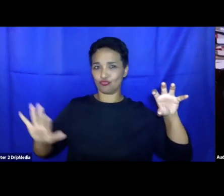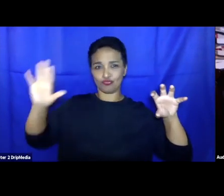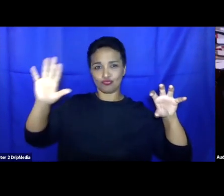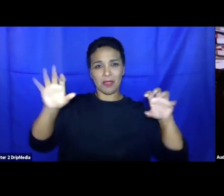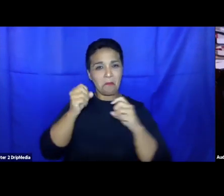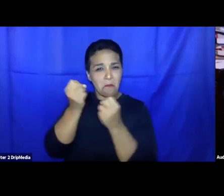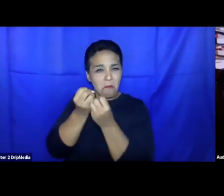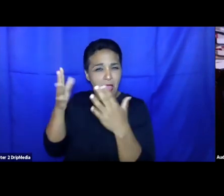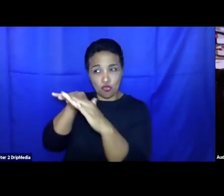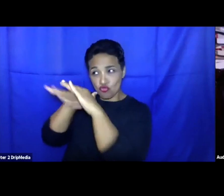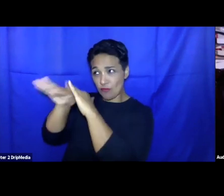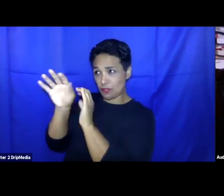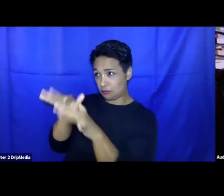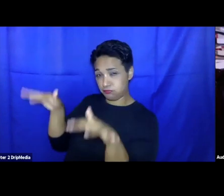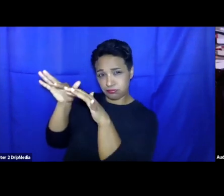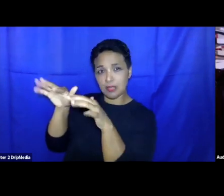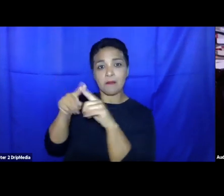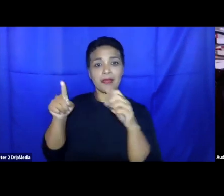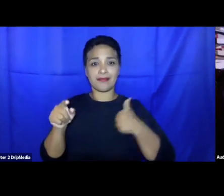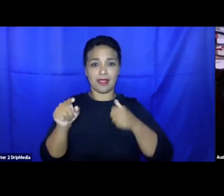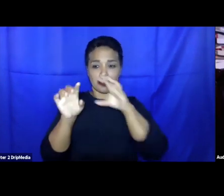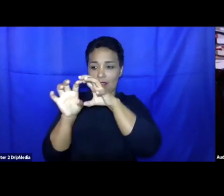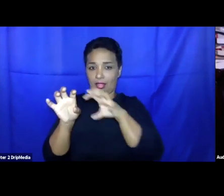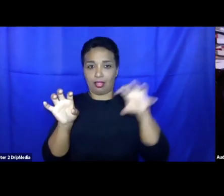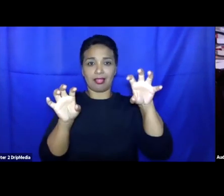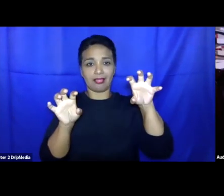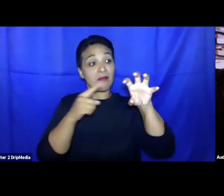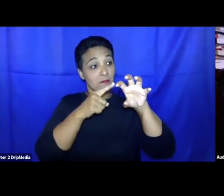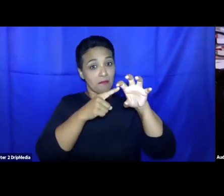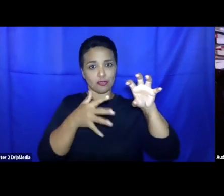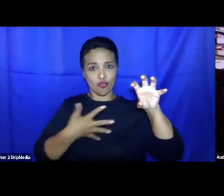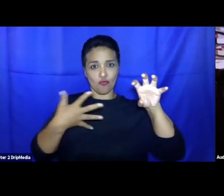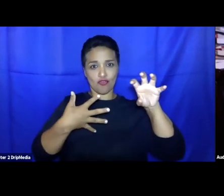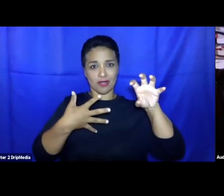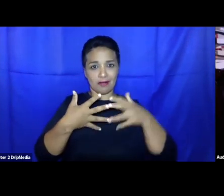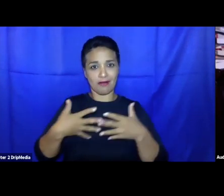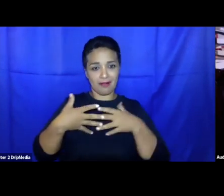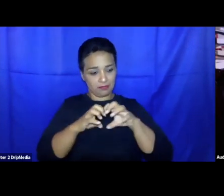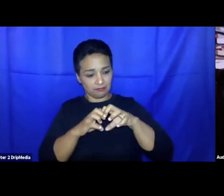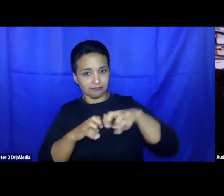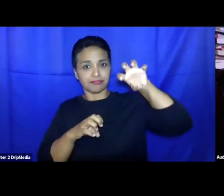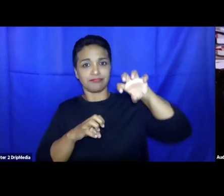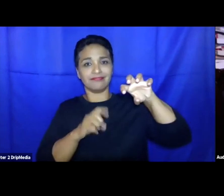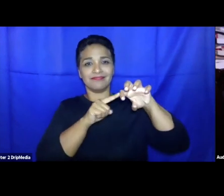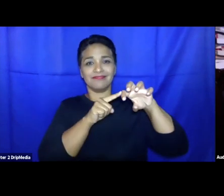and indeed isolated from every other country except the US. And that means that virtually all refugee claimants who reach Canada